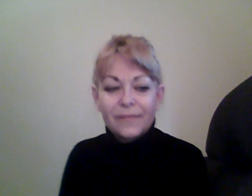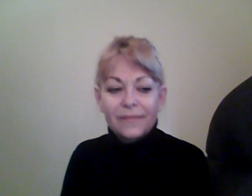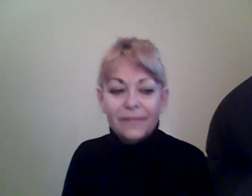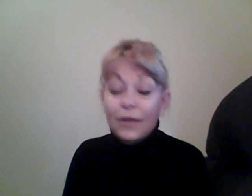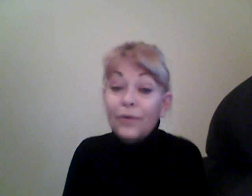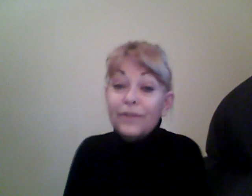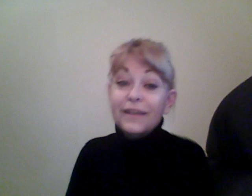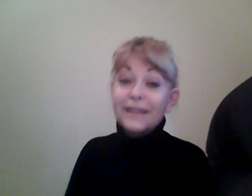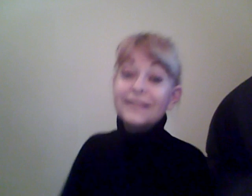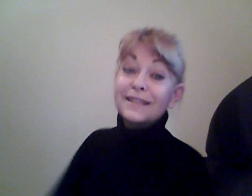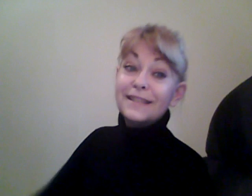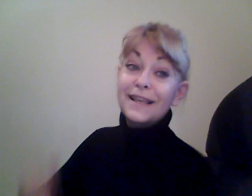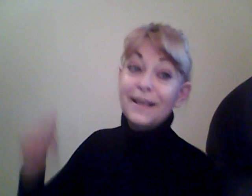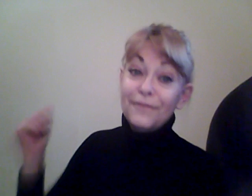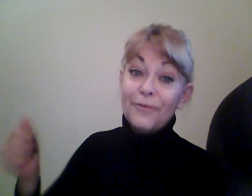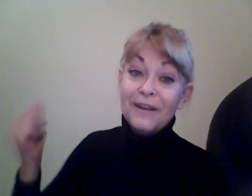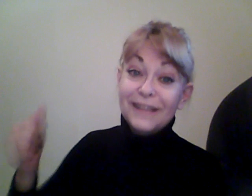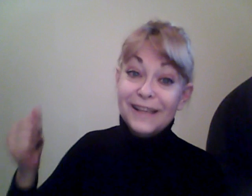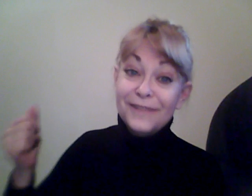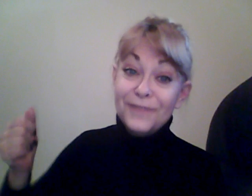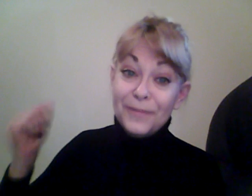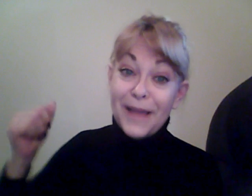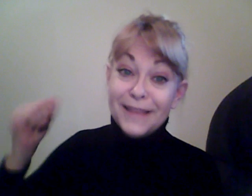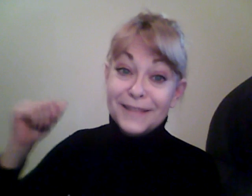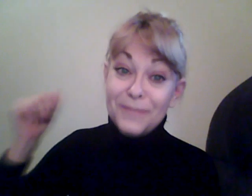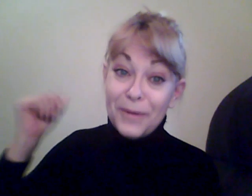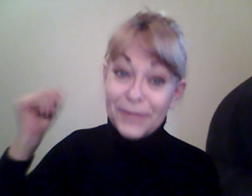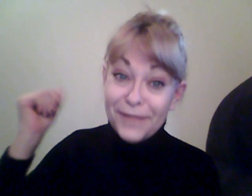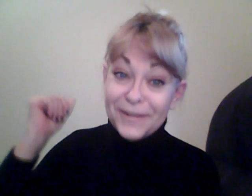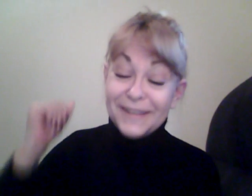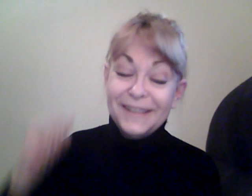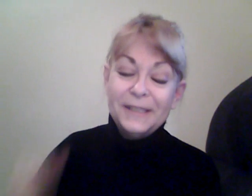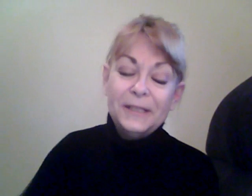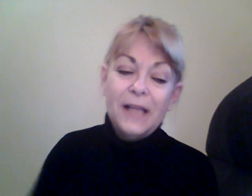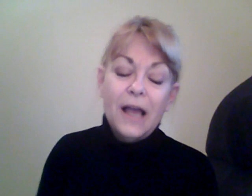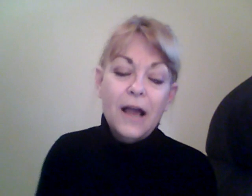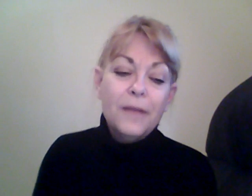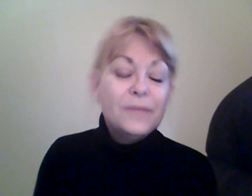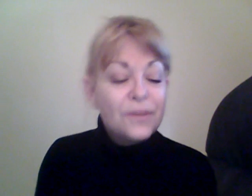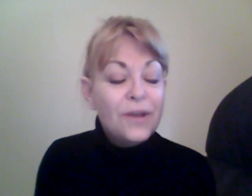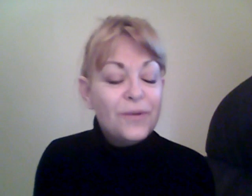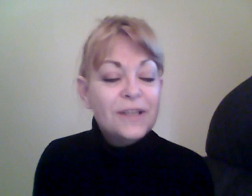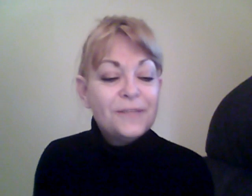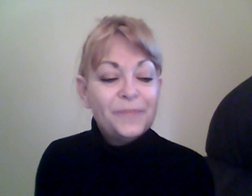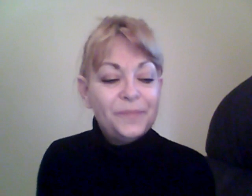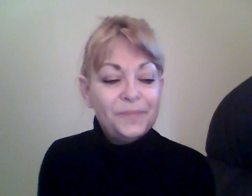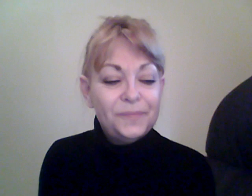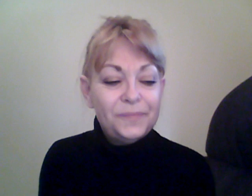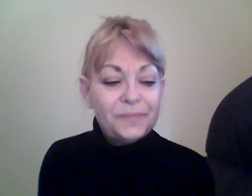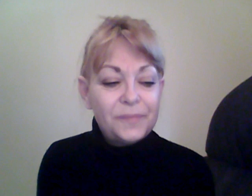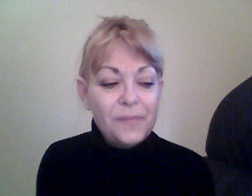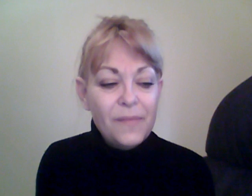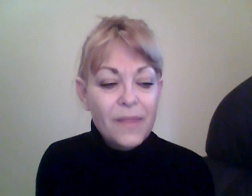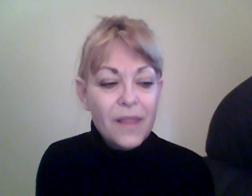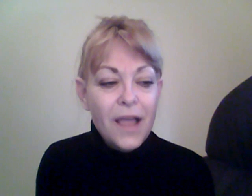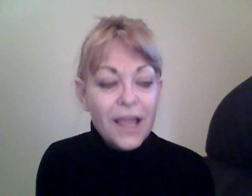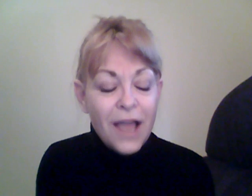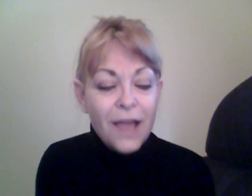The only thing is, is, if you want to live, your path is about living. Um, so anyway, I, I